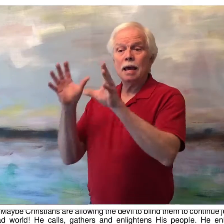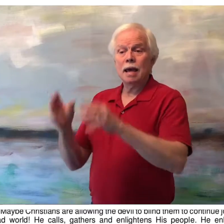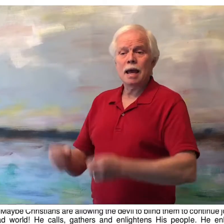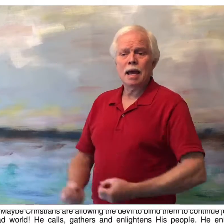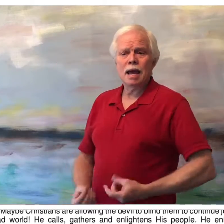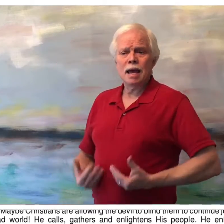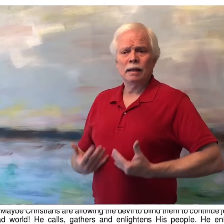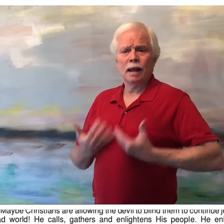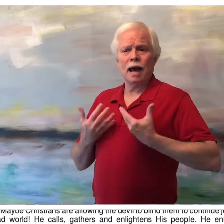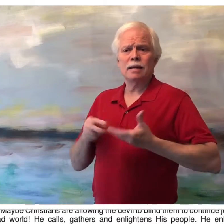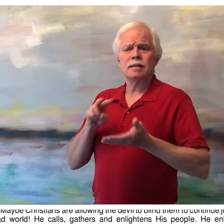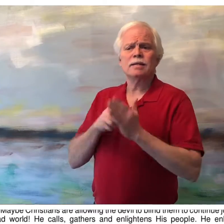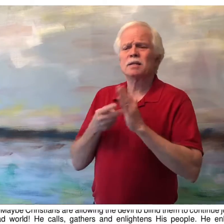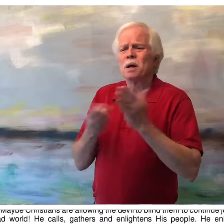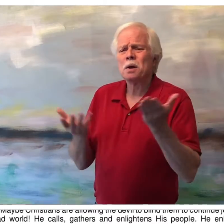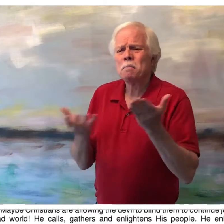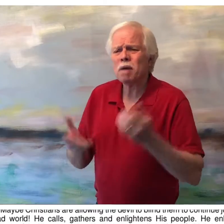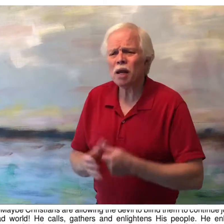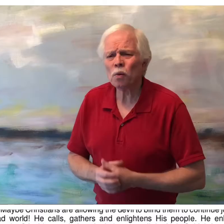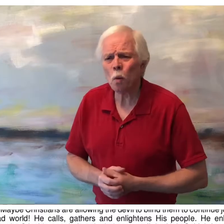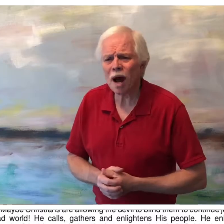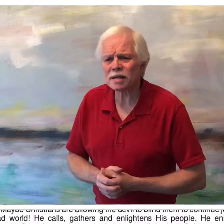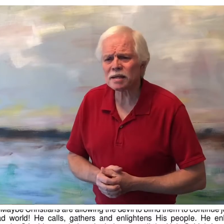enlightens, meaning what?